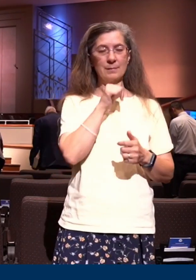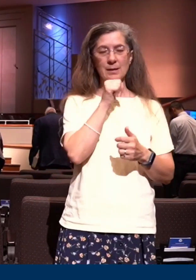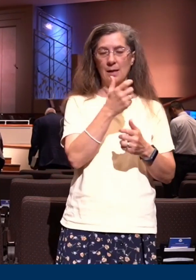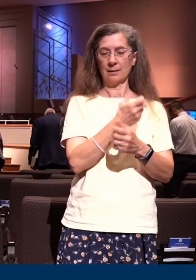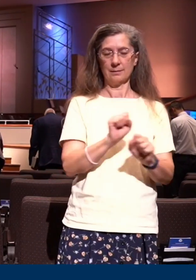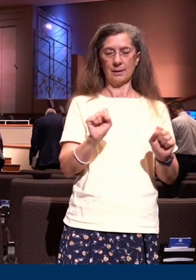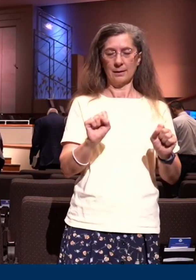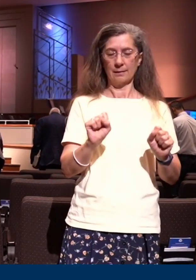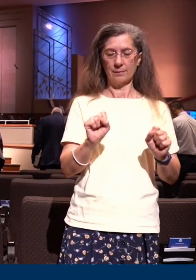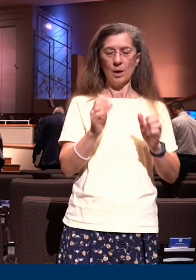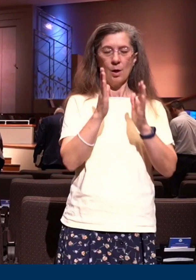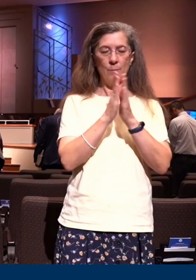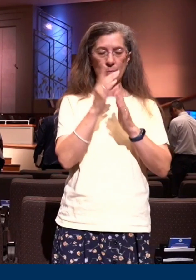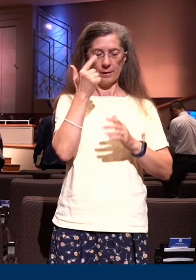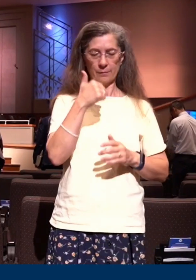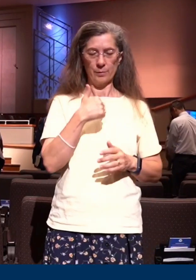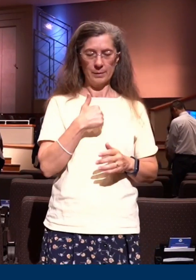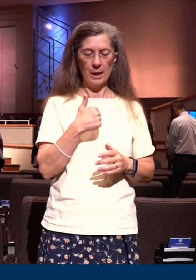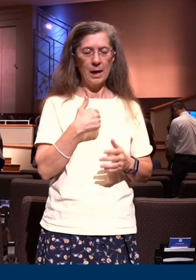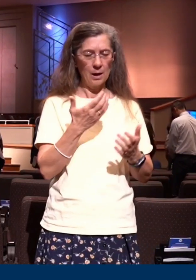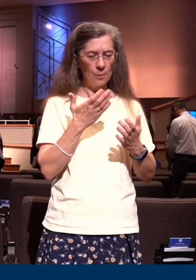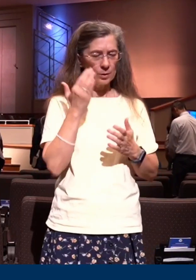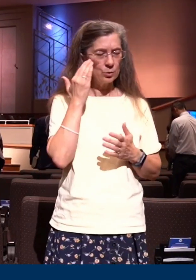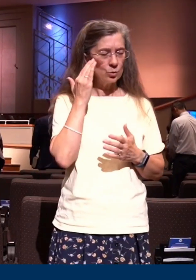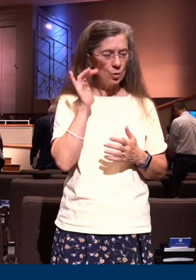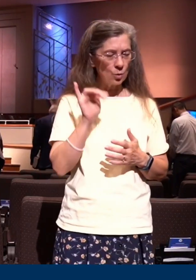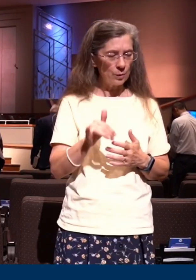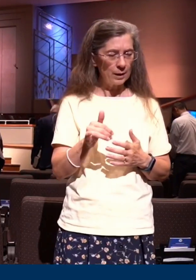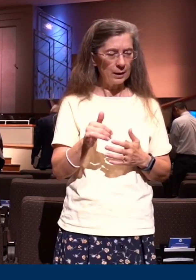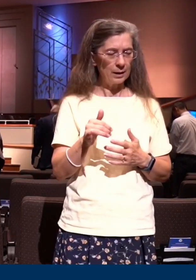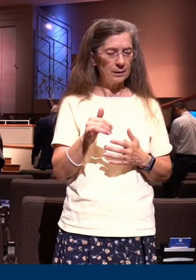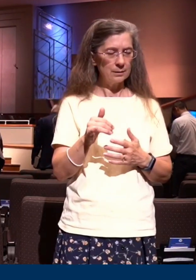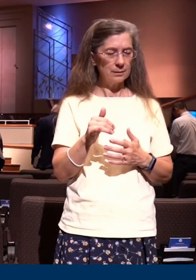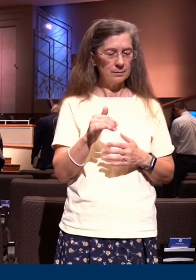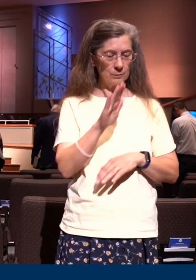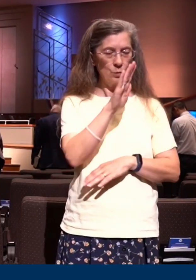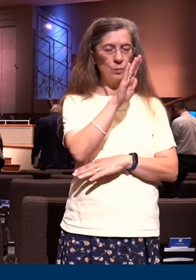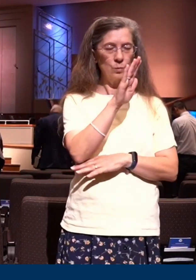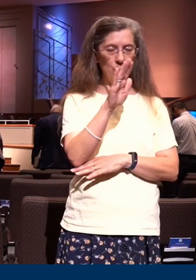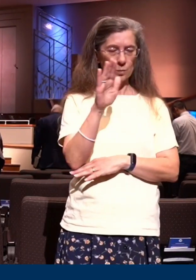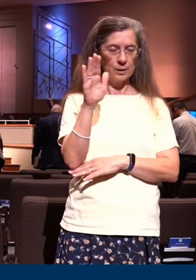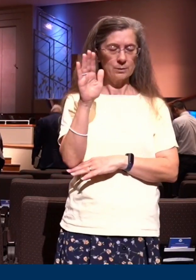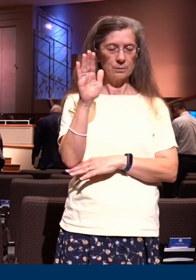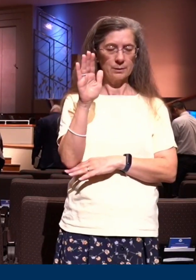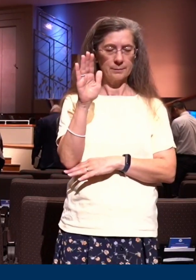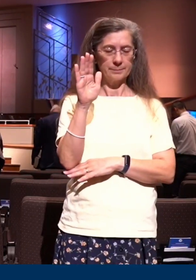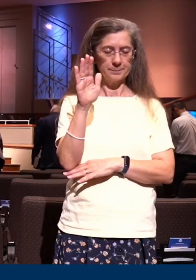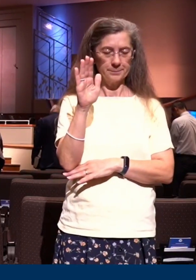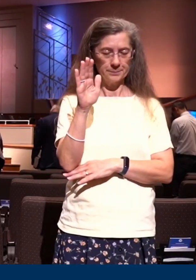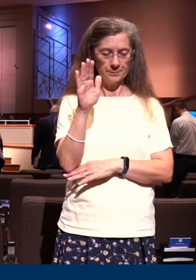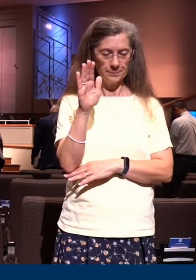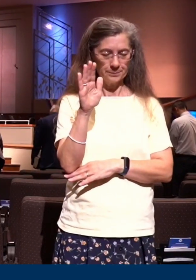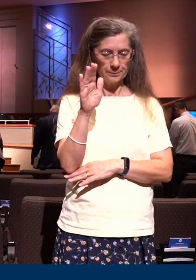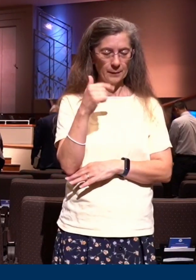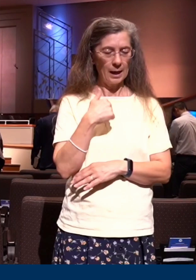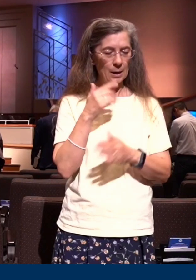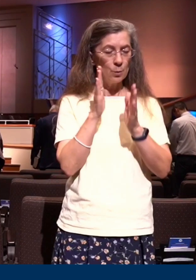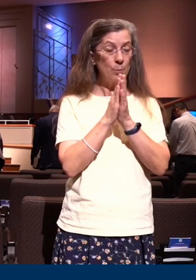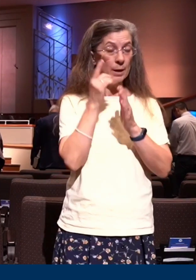would you pray for me I'd like to know what it means to be truly born again would you lift your hand if I might pray for you about salvation or what it means to be born again